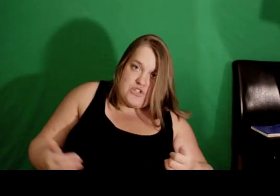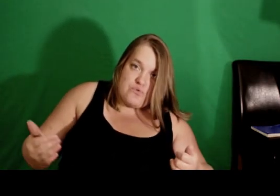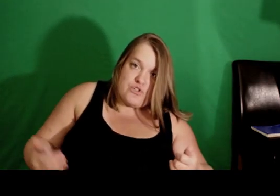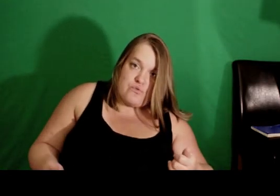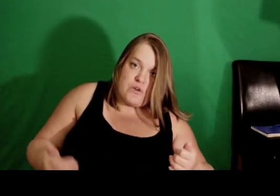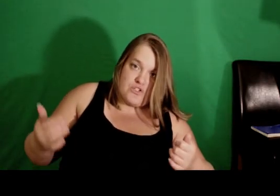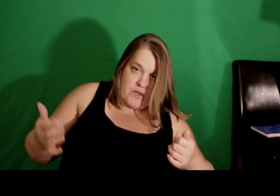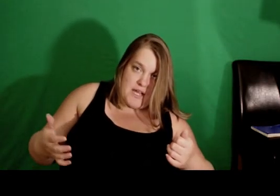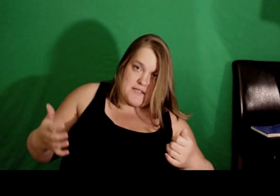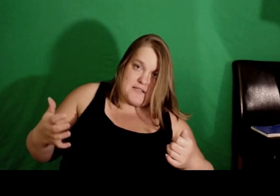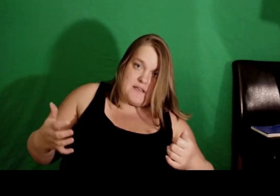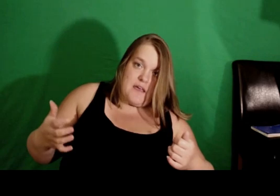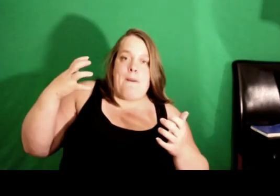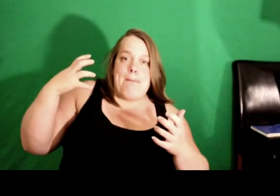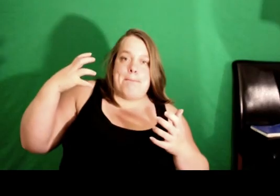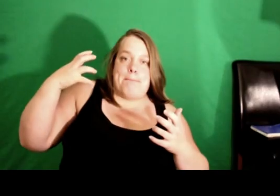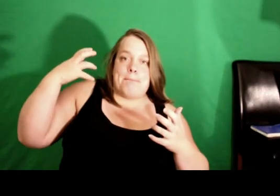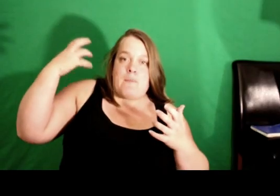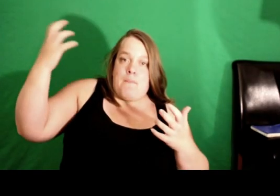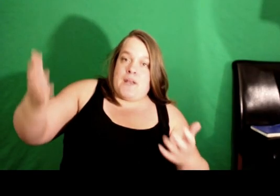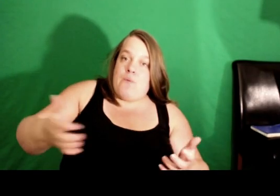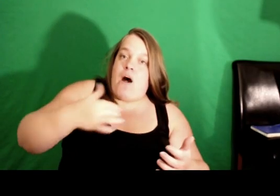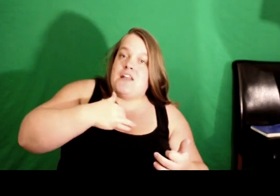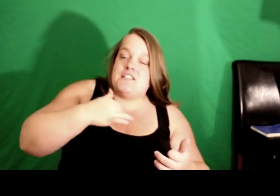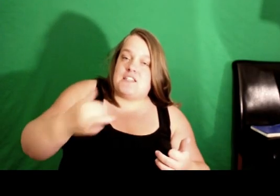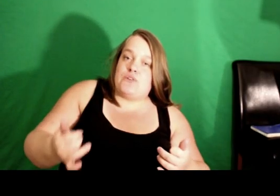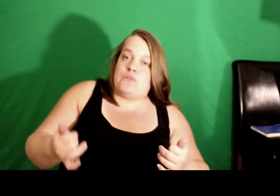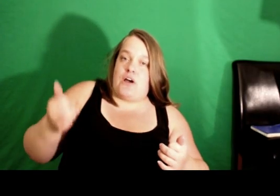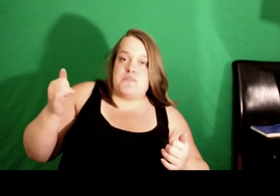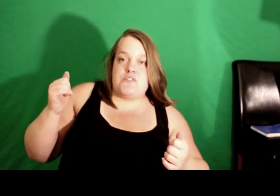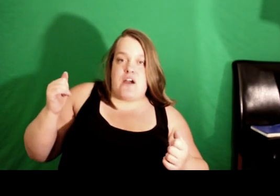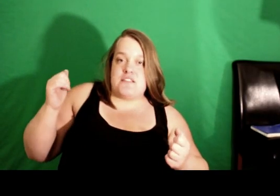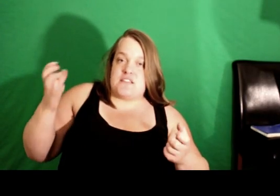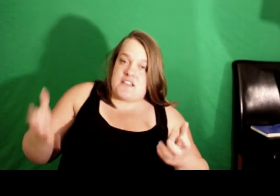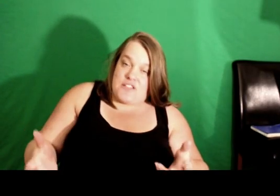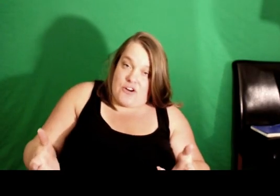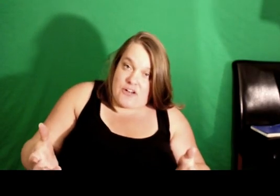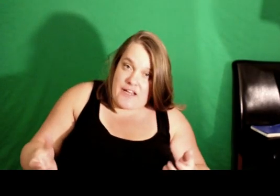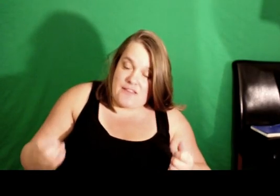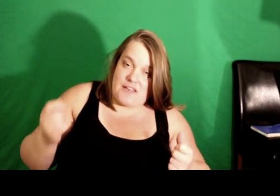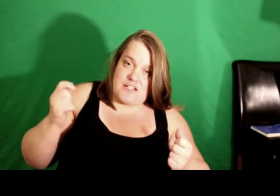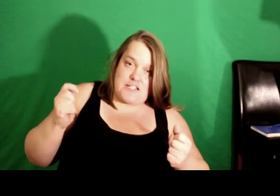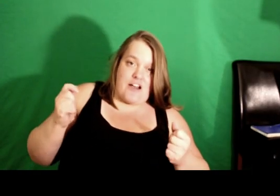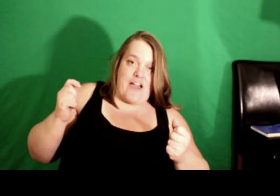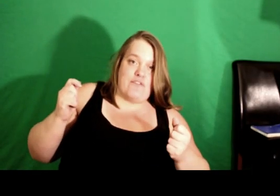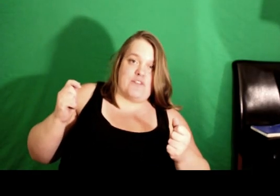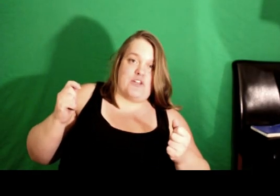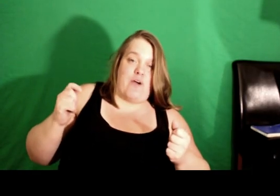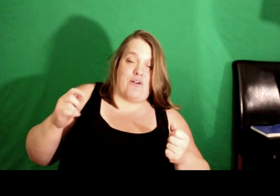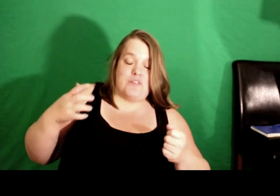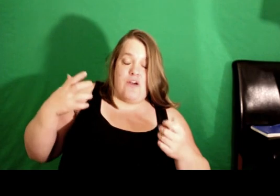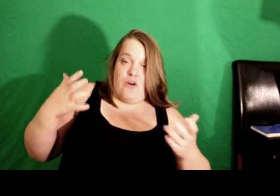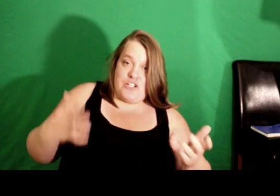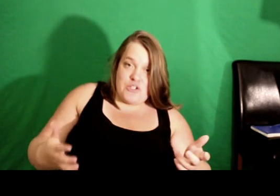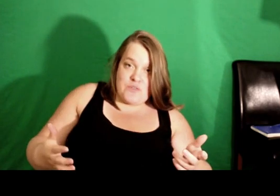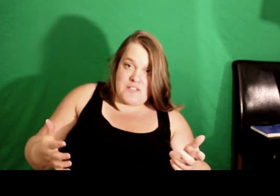to join us. But I wanted to come to you guys and say sorry that I did not have a video out on Tuesday.